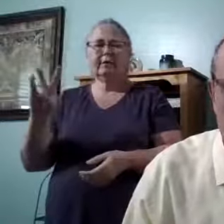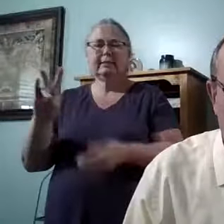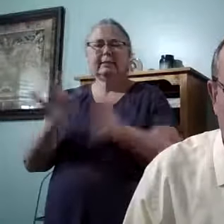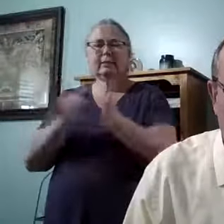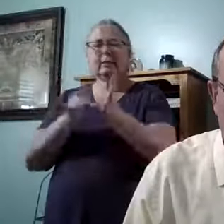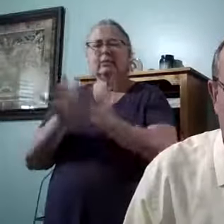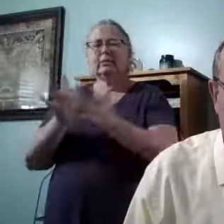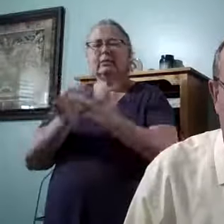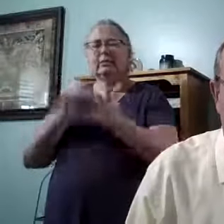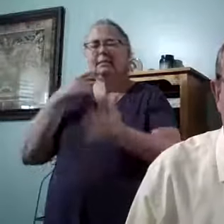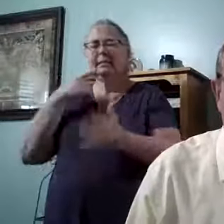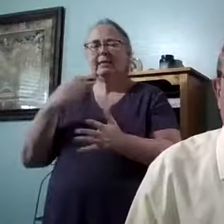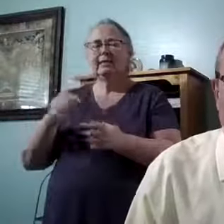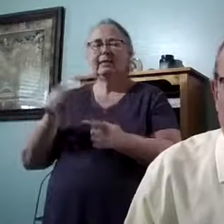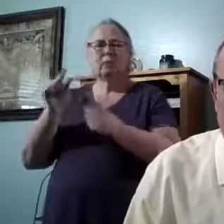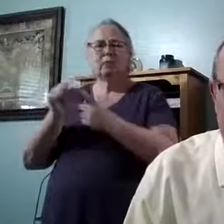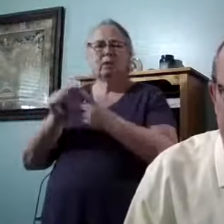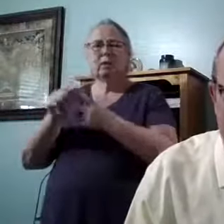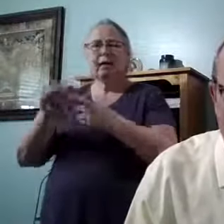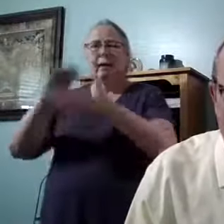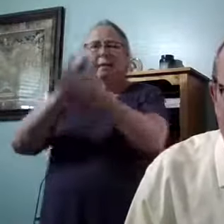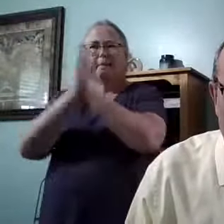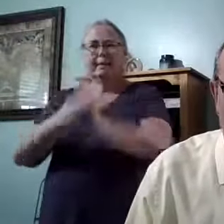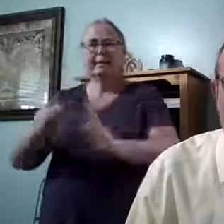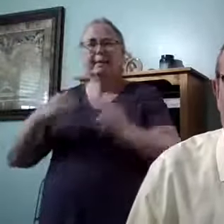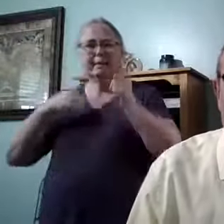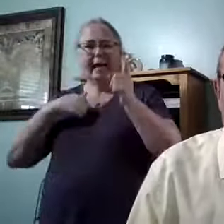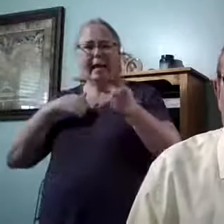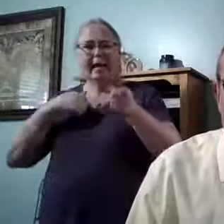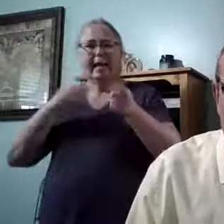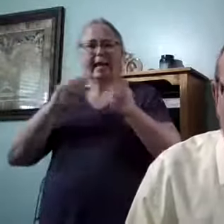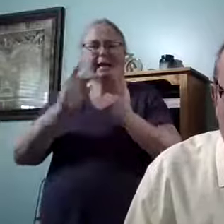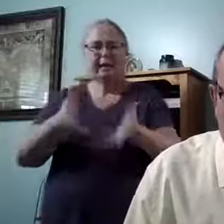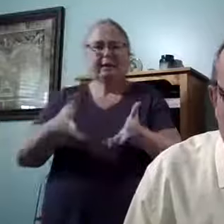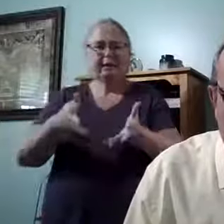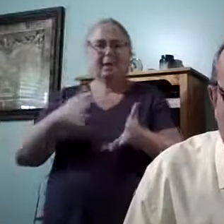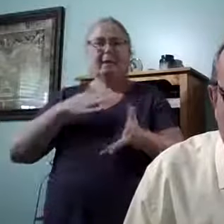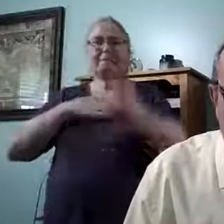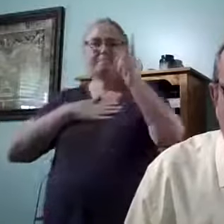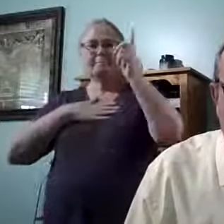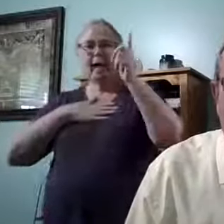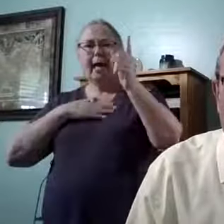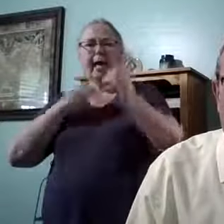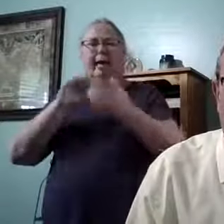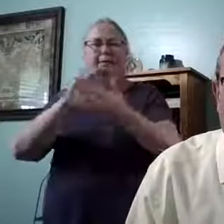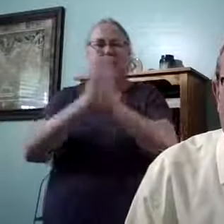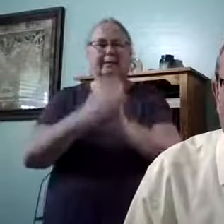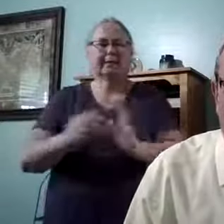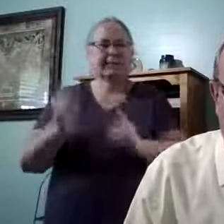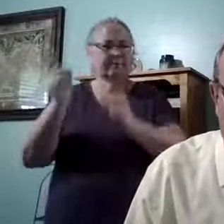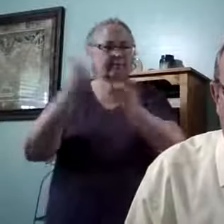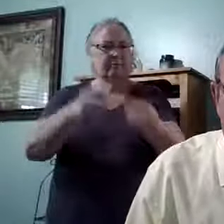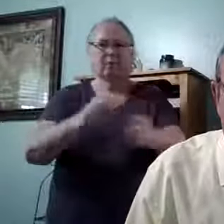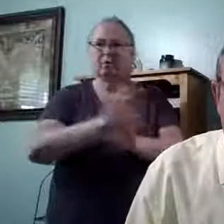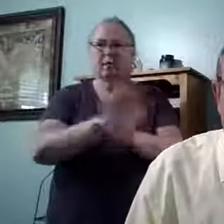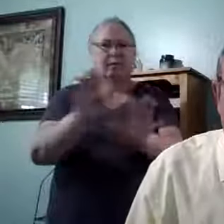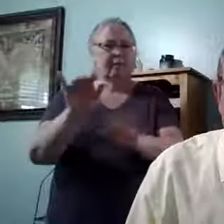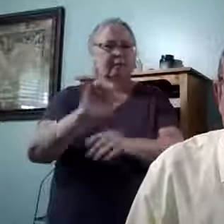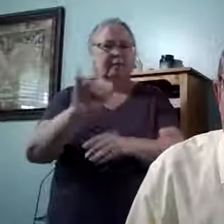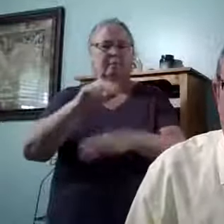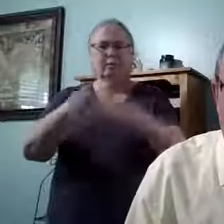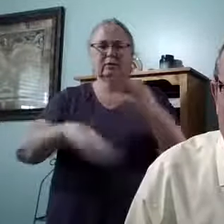said these profound words. Peace I leave with you. My peace I give unto you, not as the world give